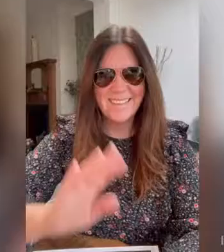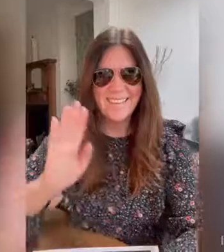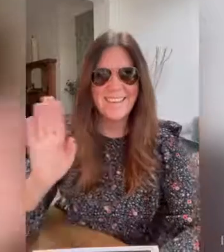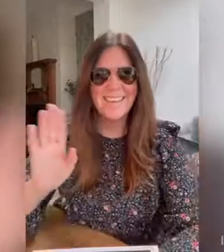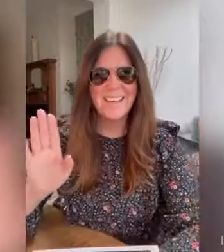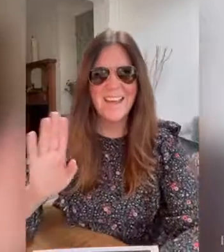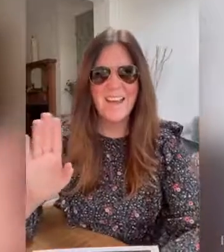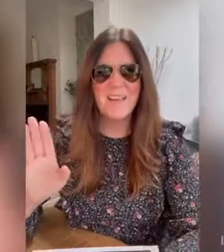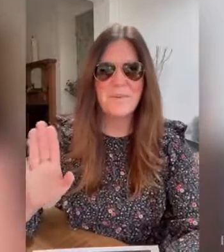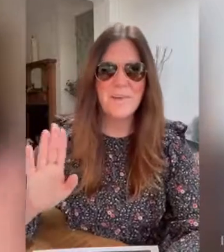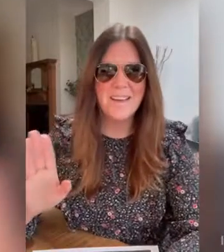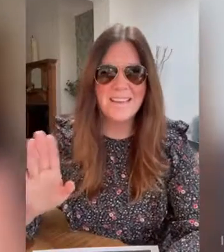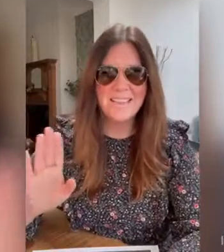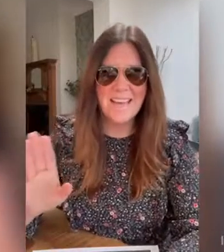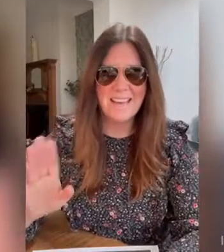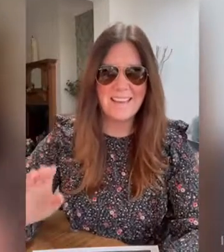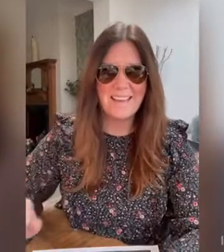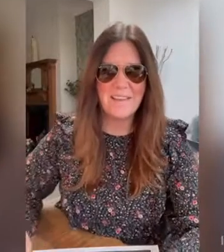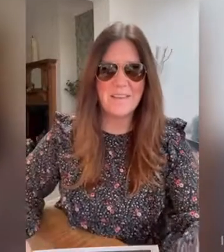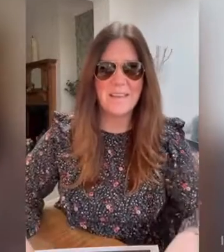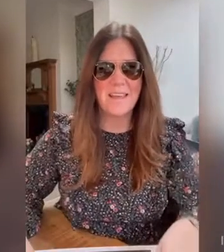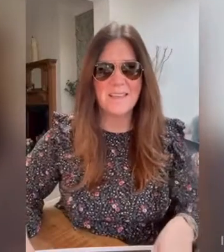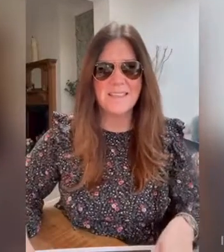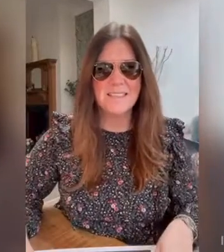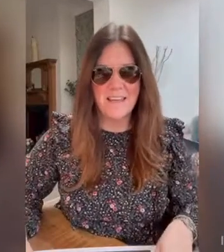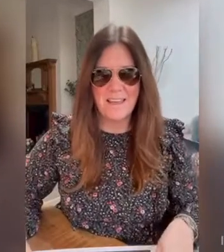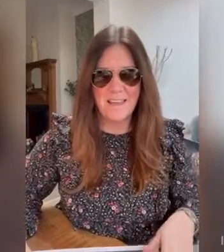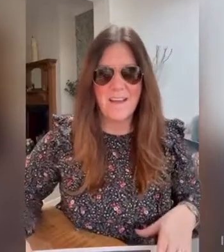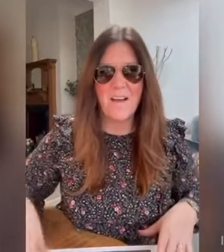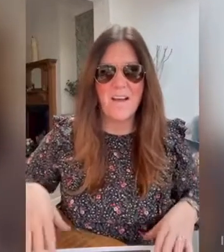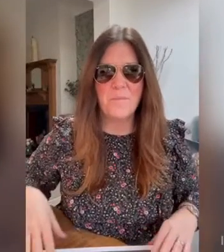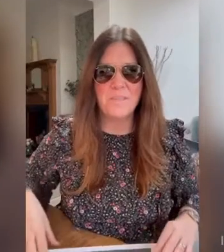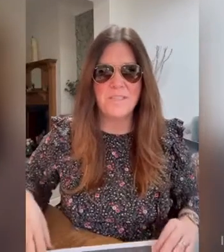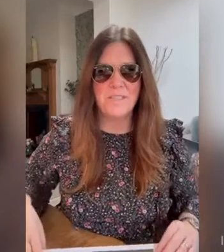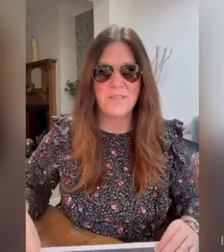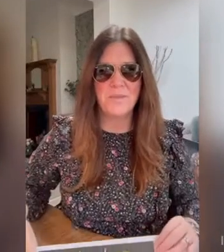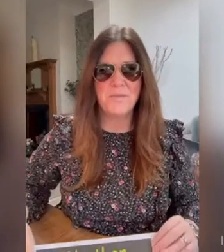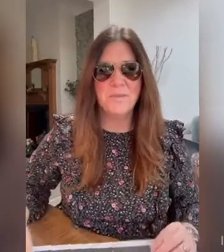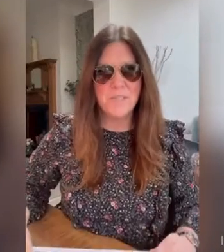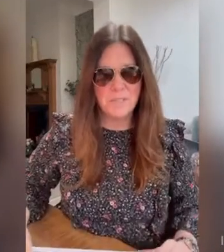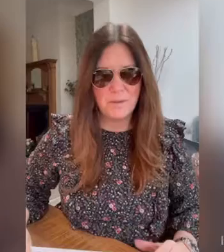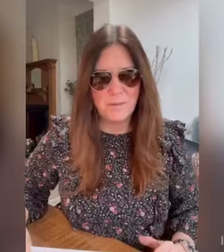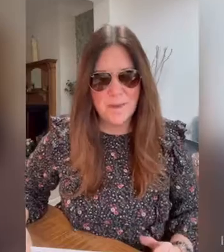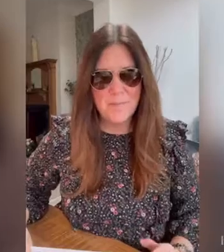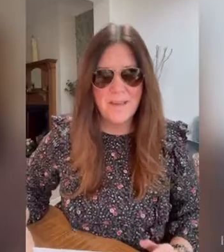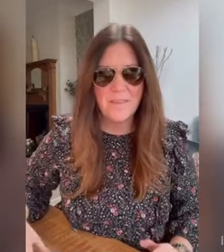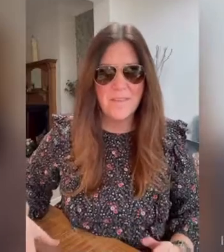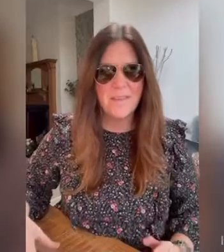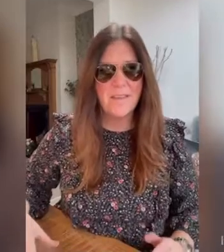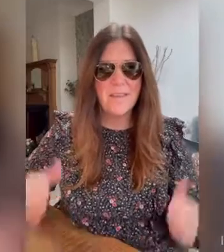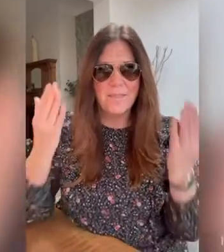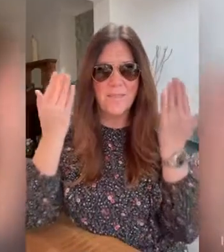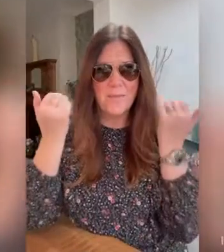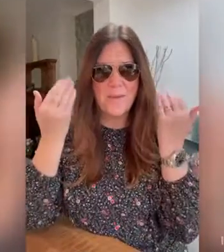Hi everyone it's Hayley and today I wanted to talk to you about the weather.